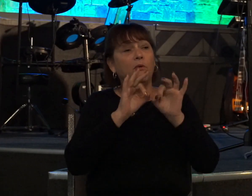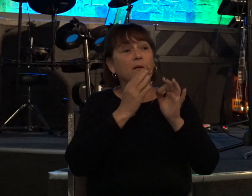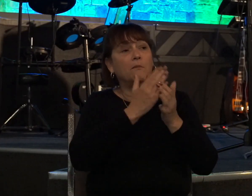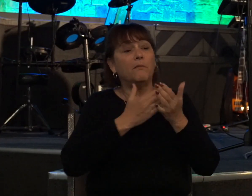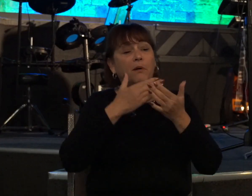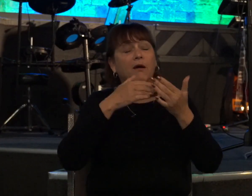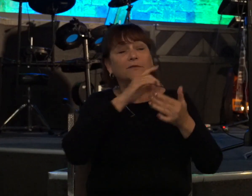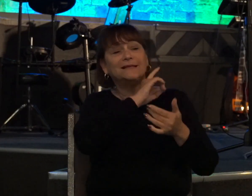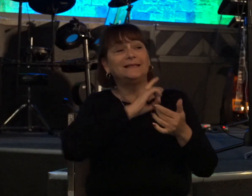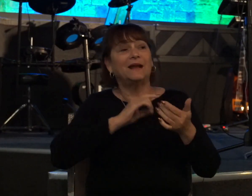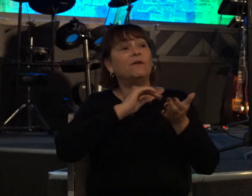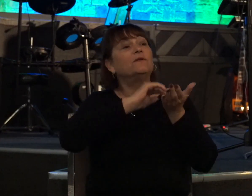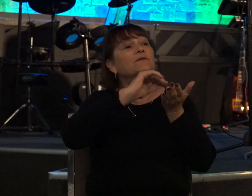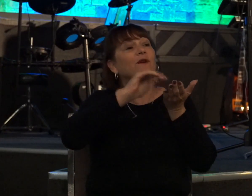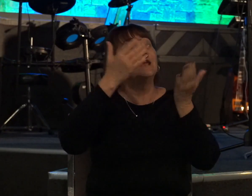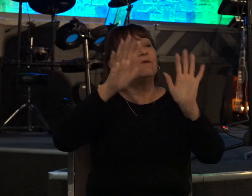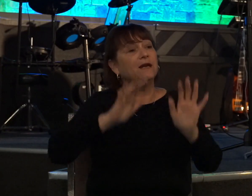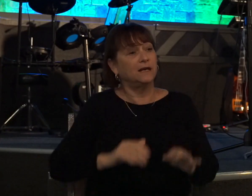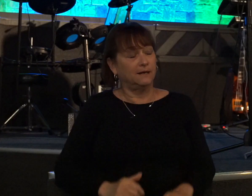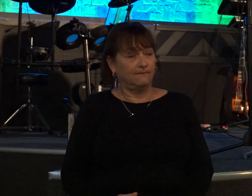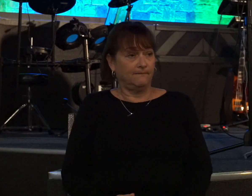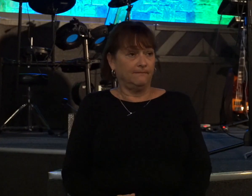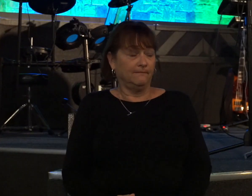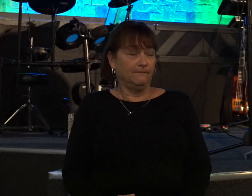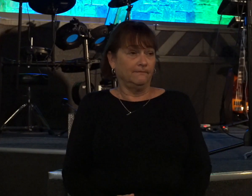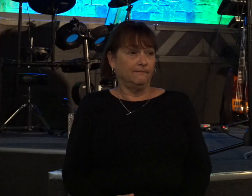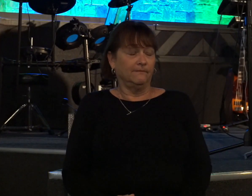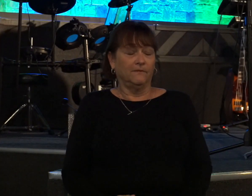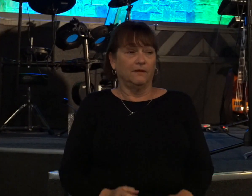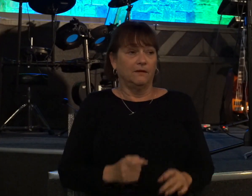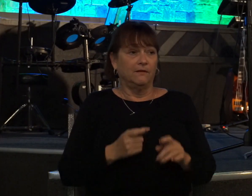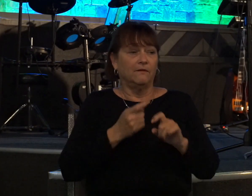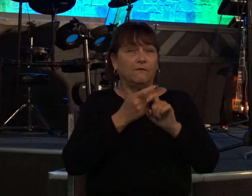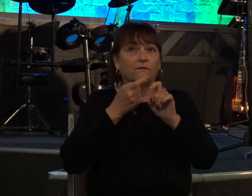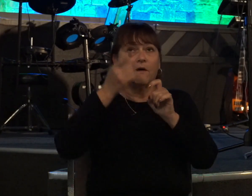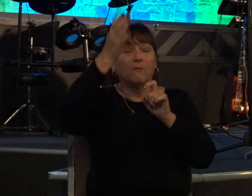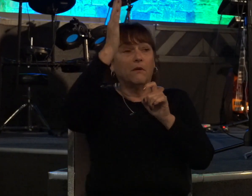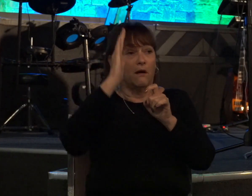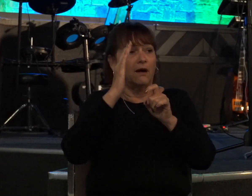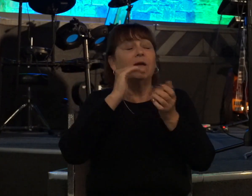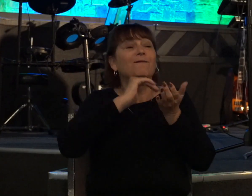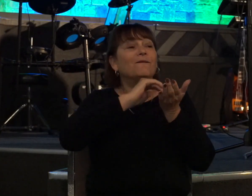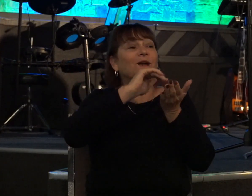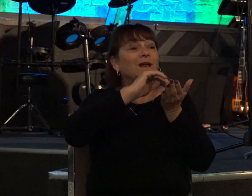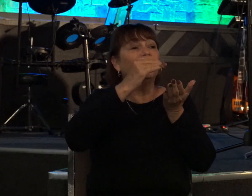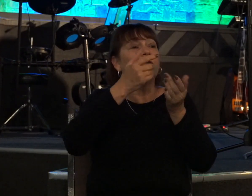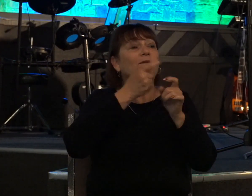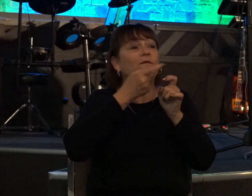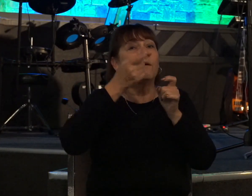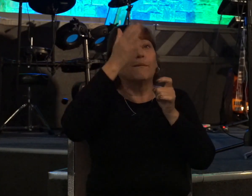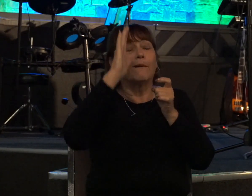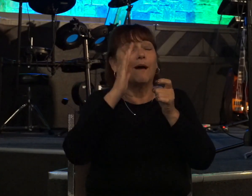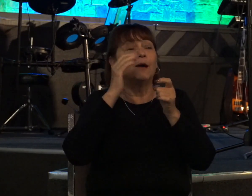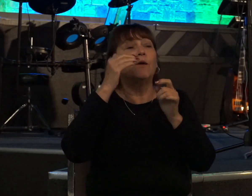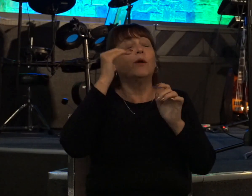was forgiven by God he was forgiven and it reminds me of the cross